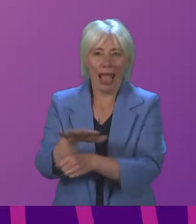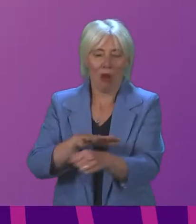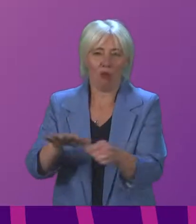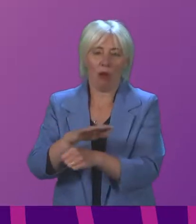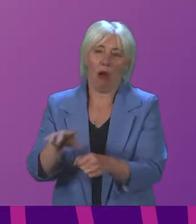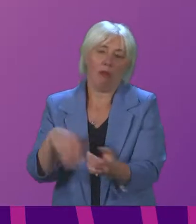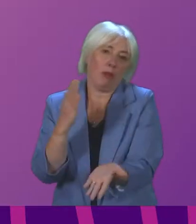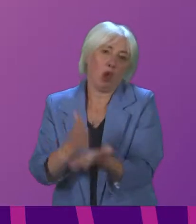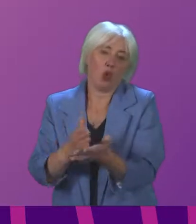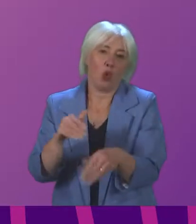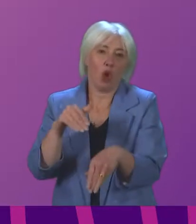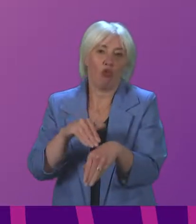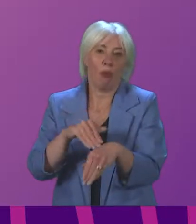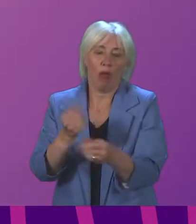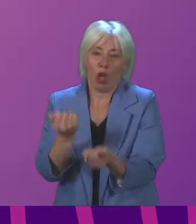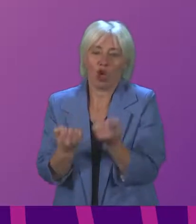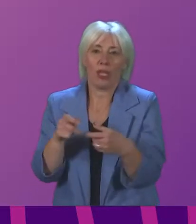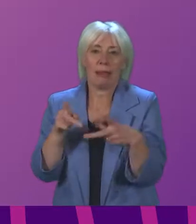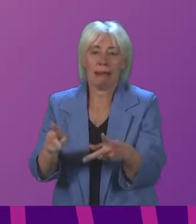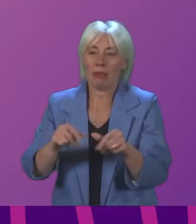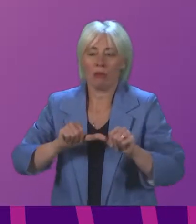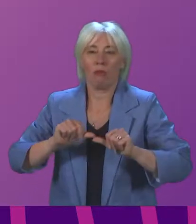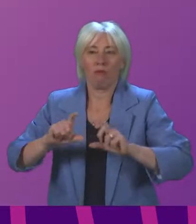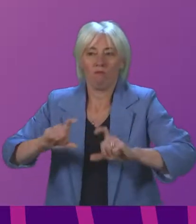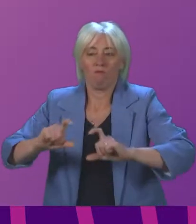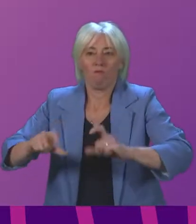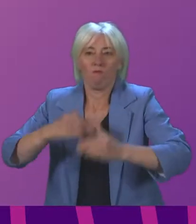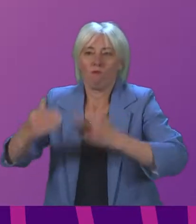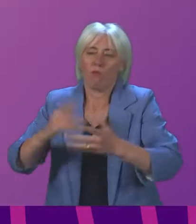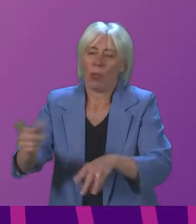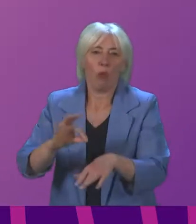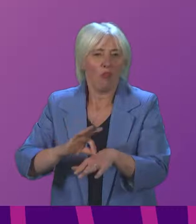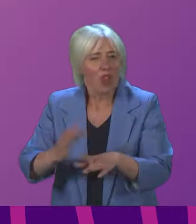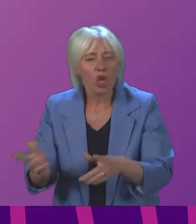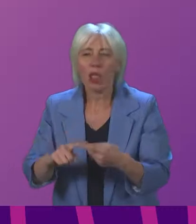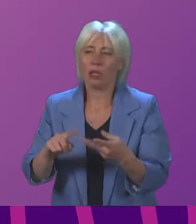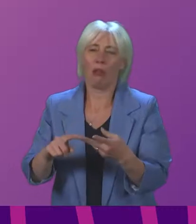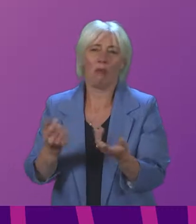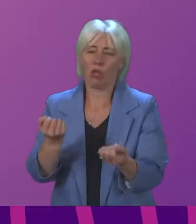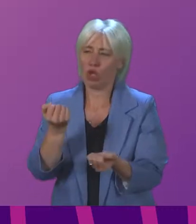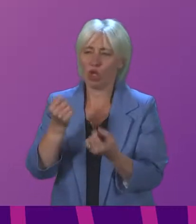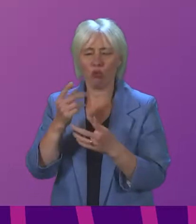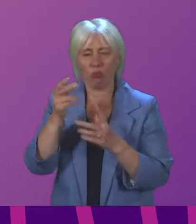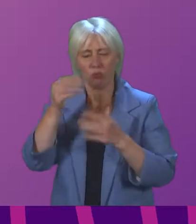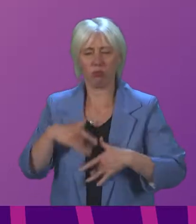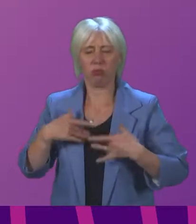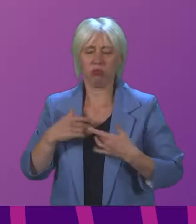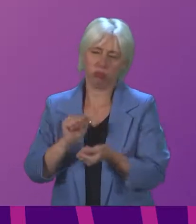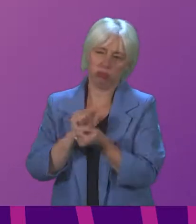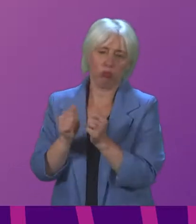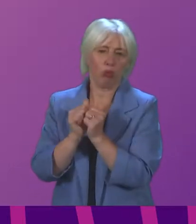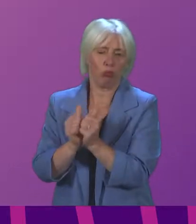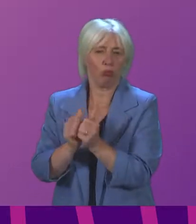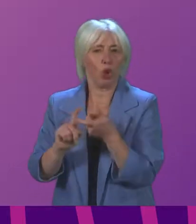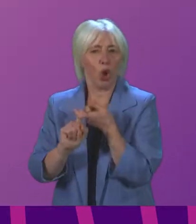the criminal justice system functioning. Their professionalism and commitment has been second to none. But let me also